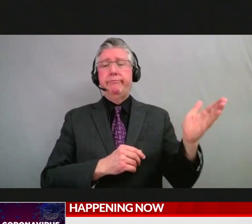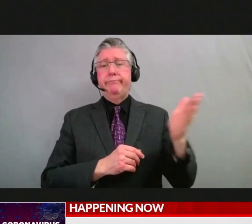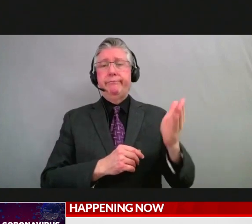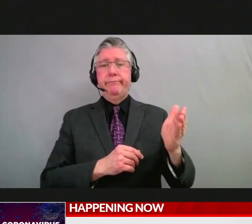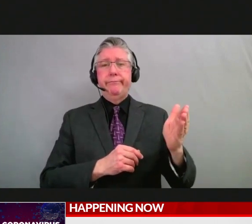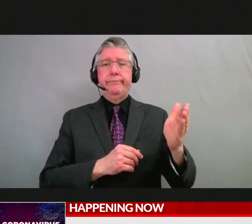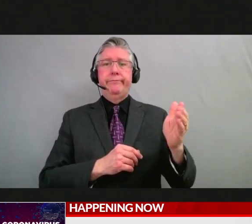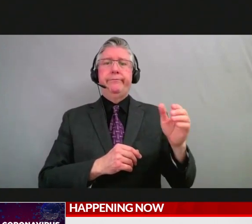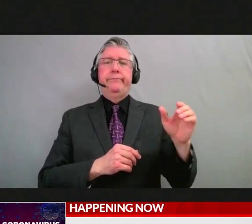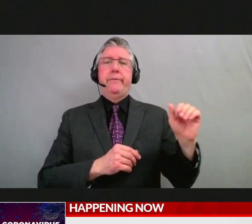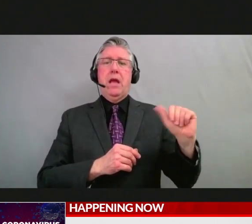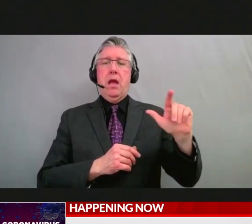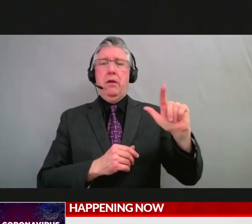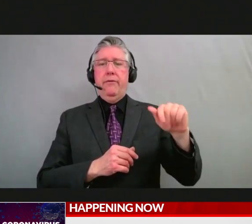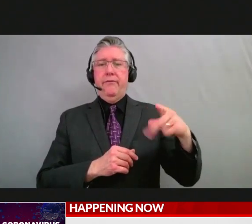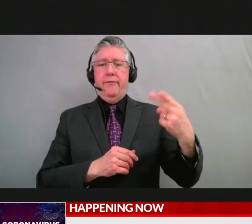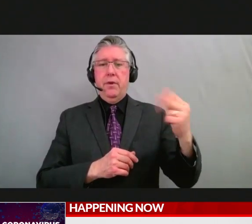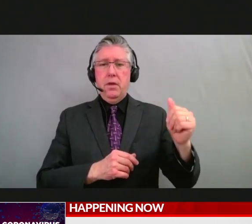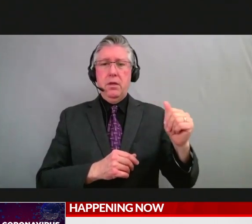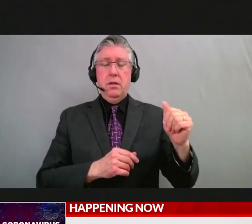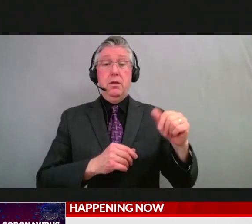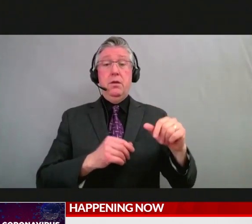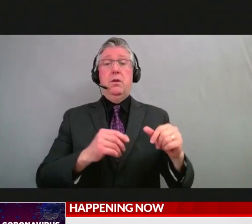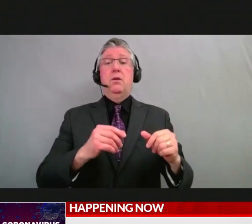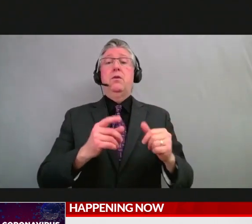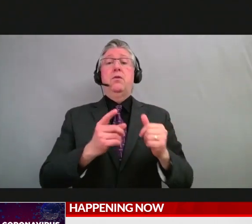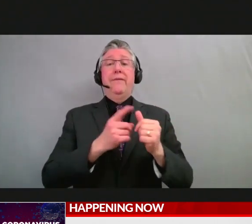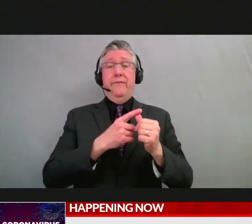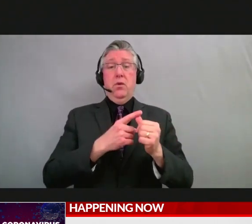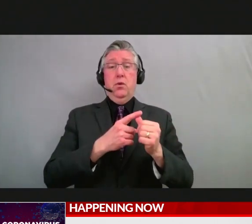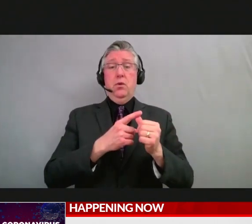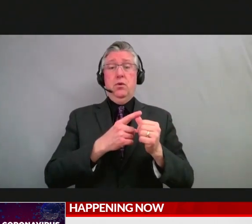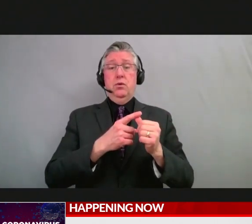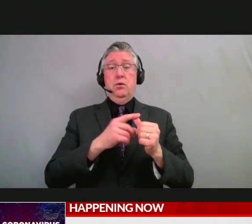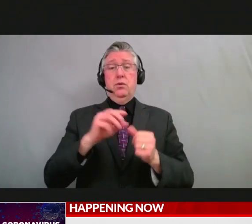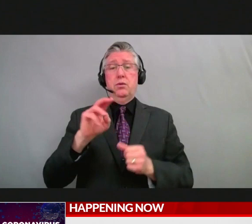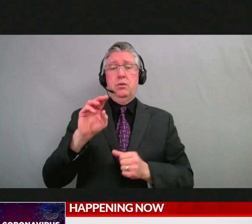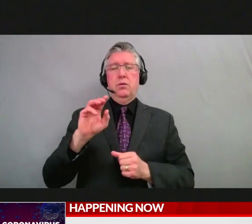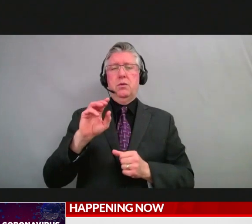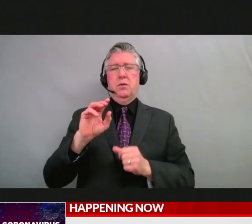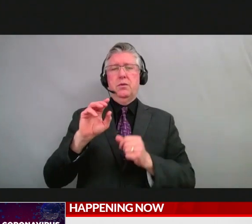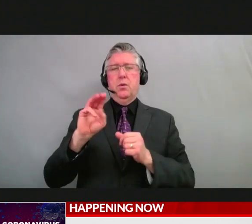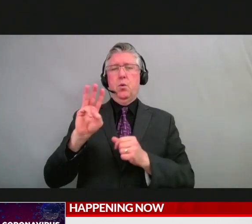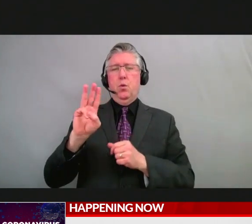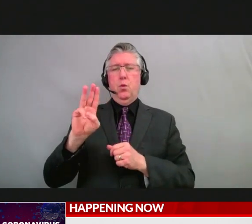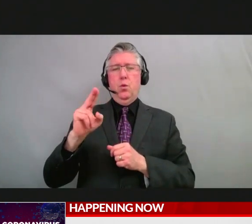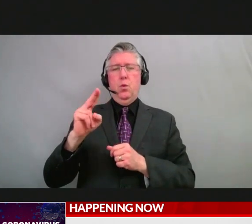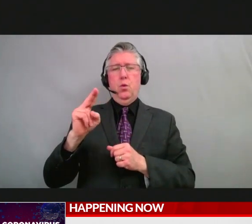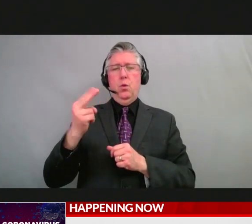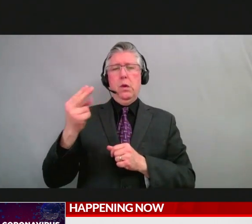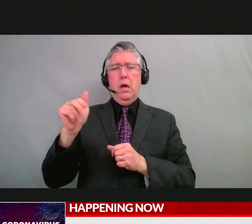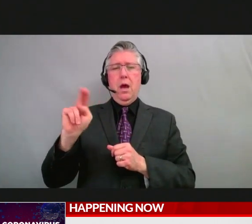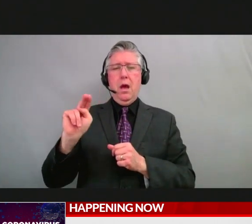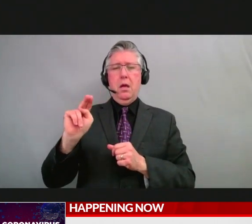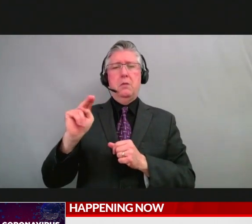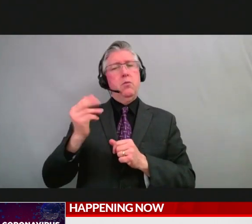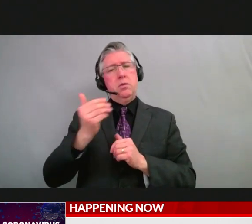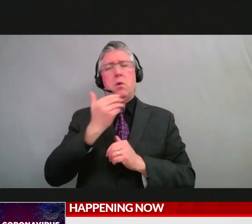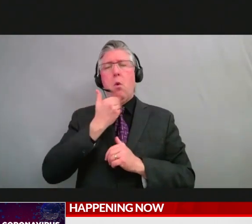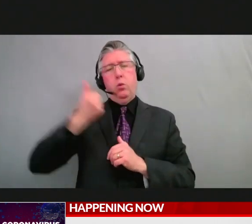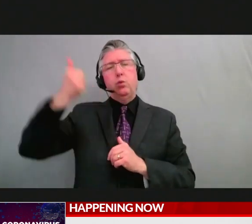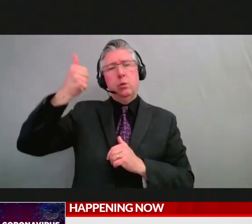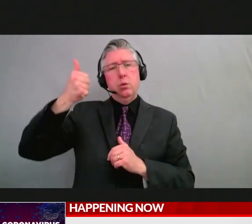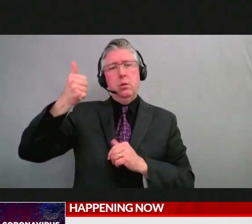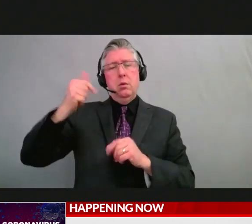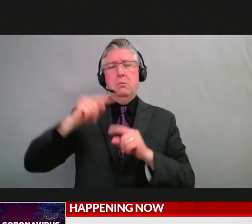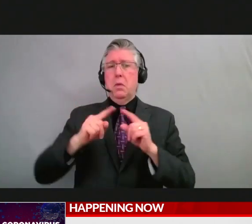of those deaths. That original wave we saw with the original Wuhan strain average age was a little bit older there. So